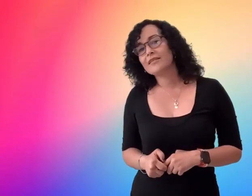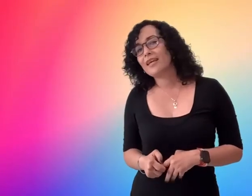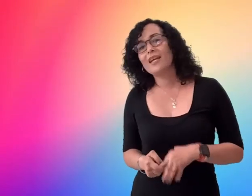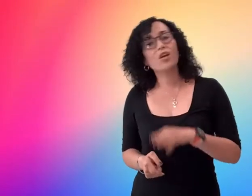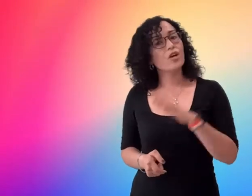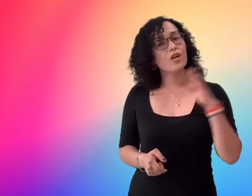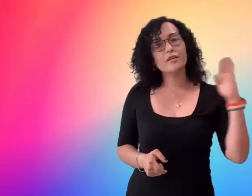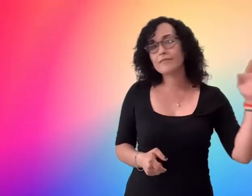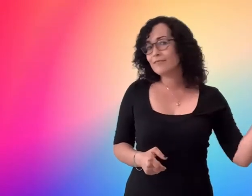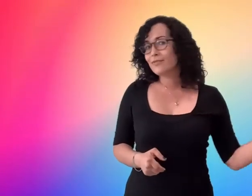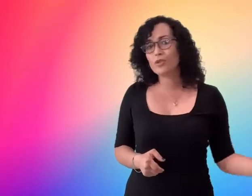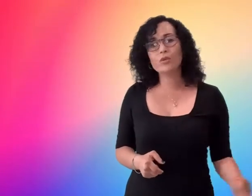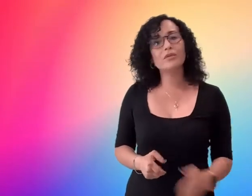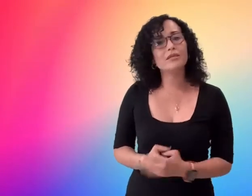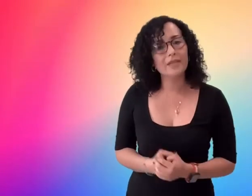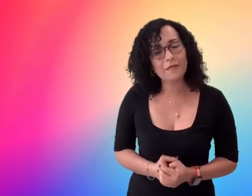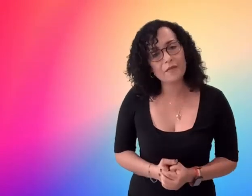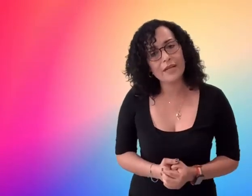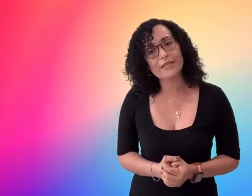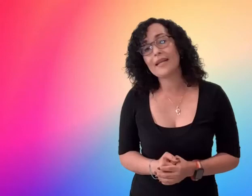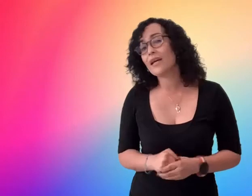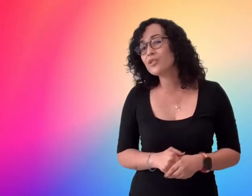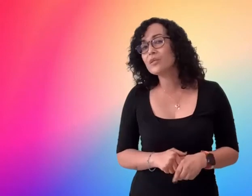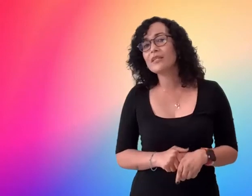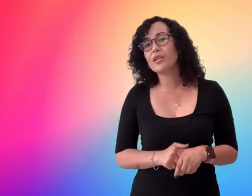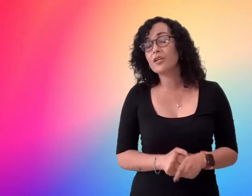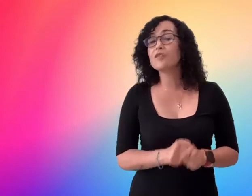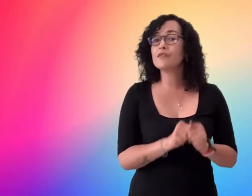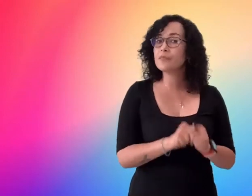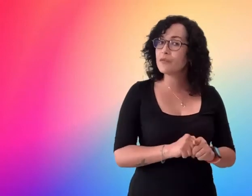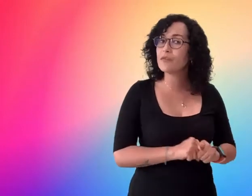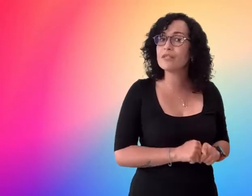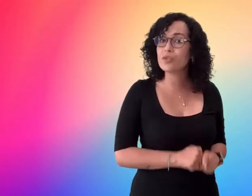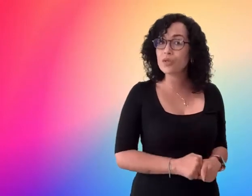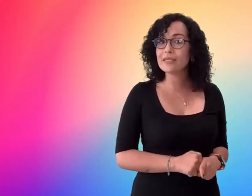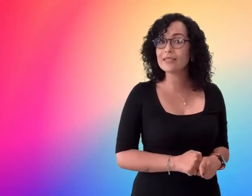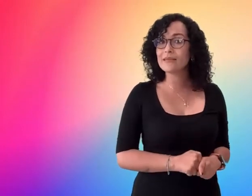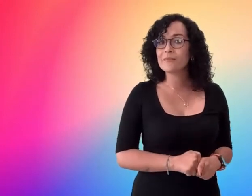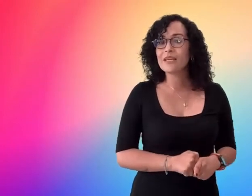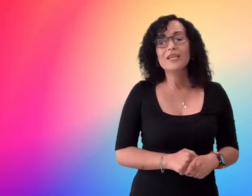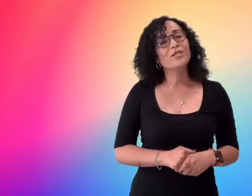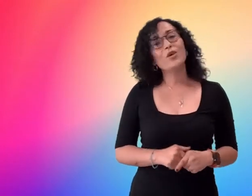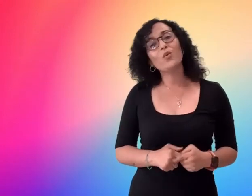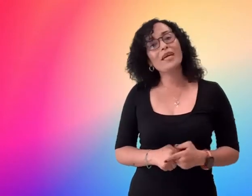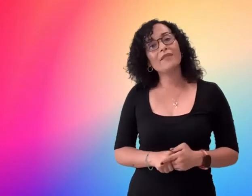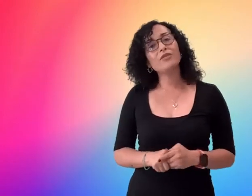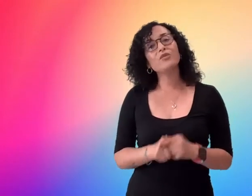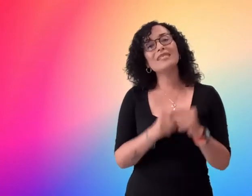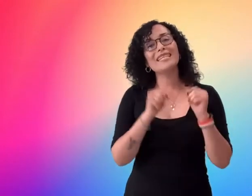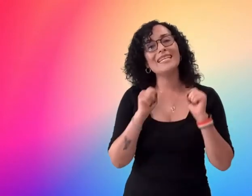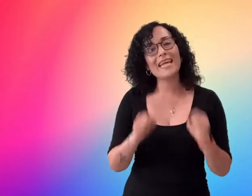they learn totally different and actually they learn from different sources so we have to select